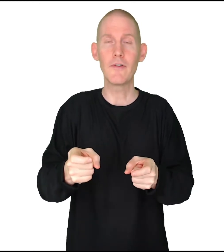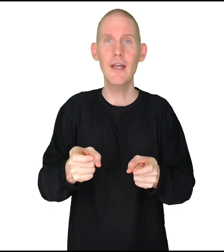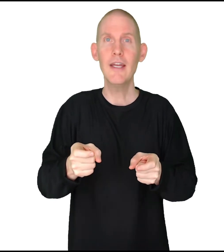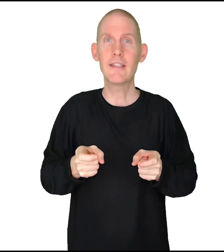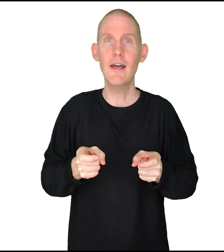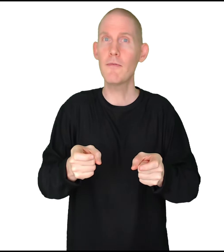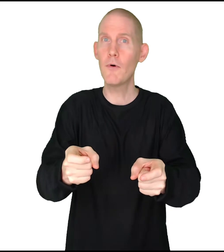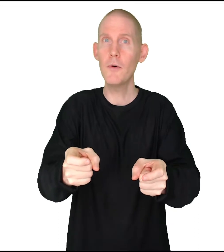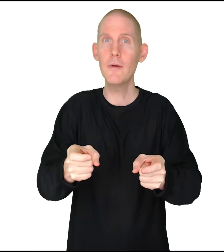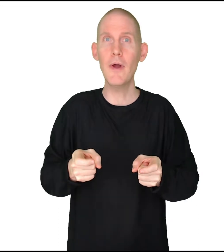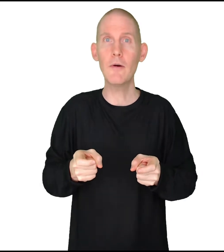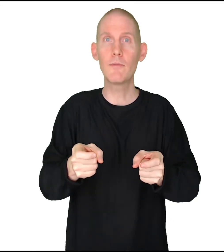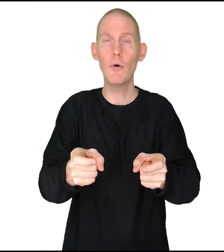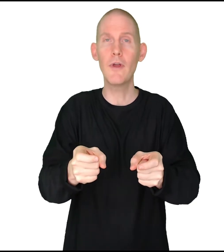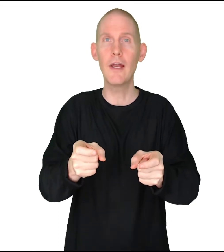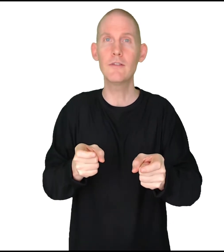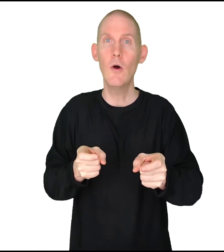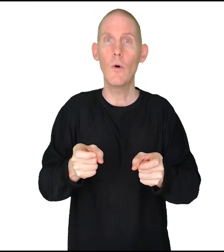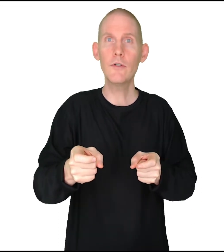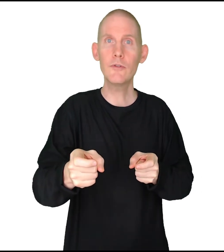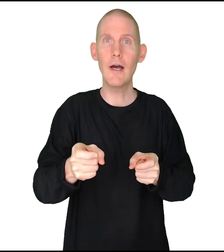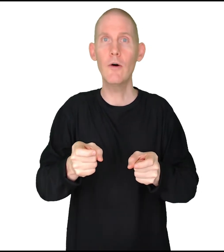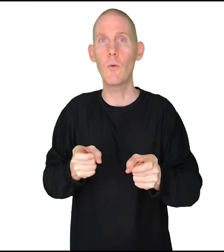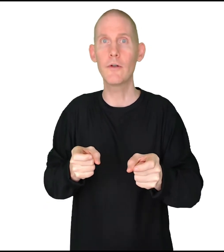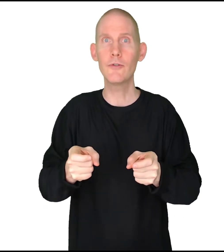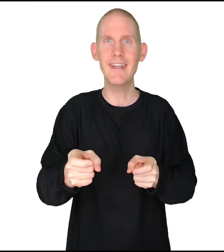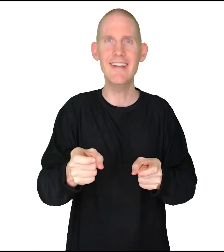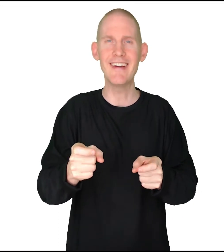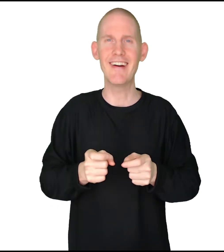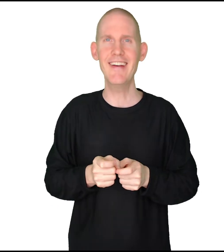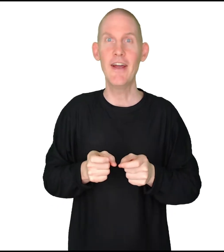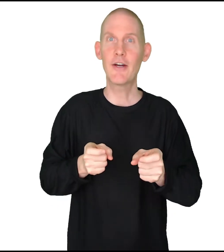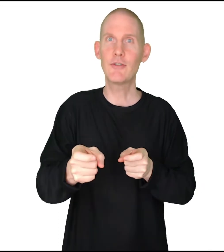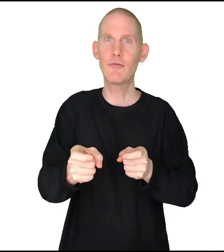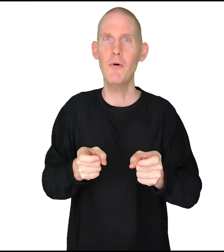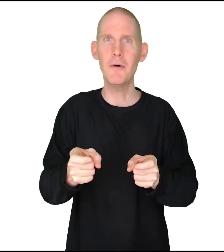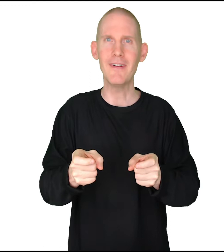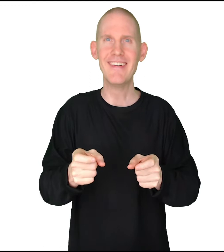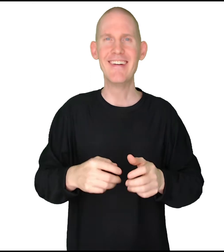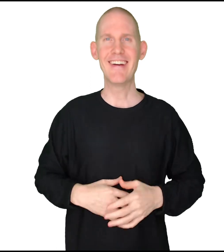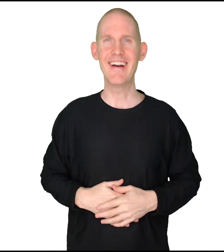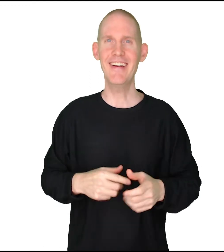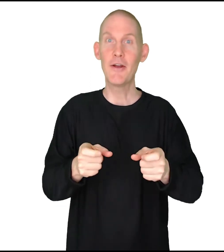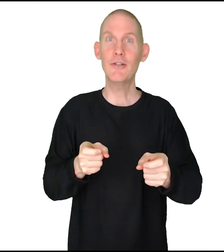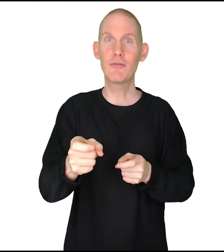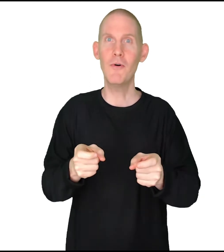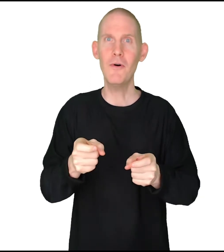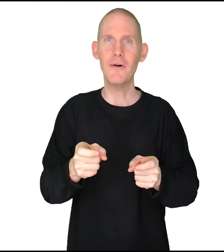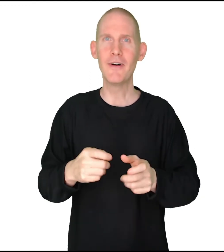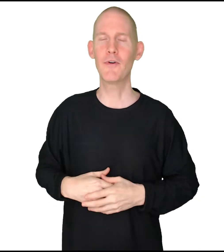okay? It's not forward and back with both hands. One goes out, one goes in, all right? Control, all right? Control. From